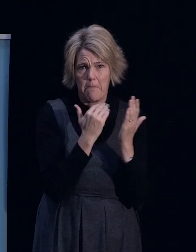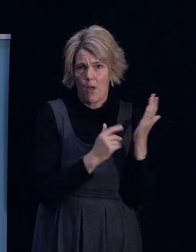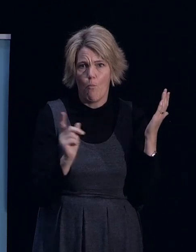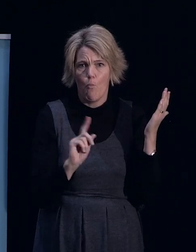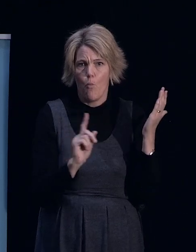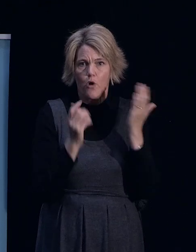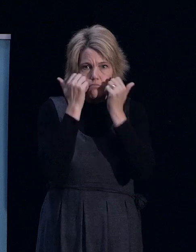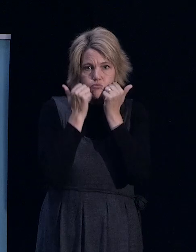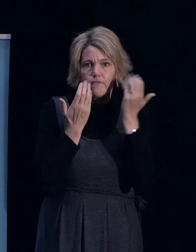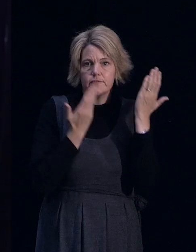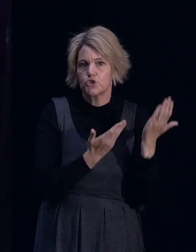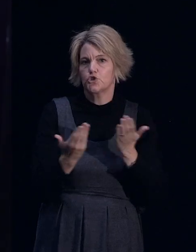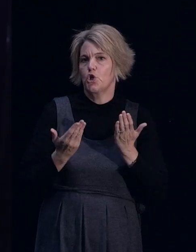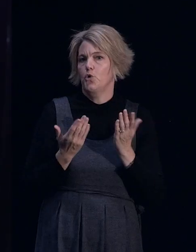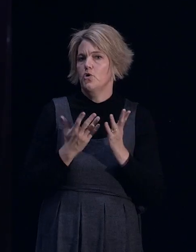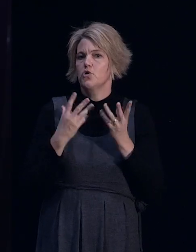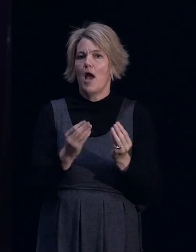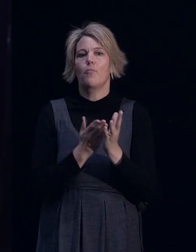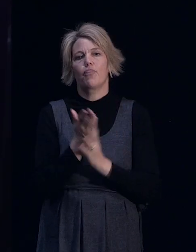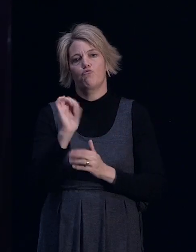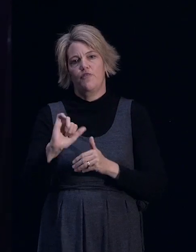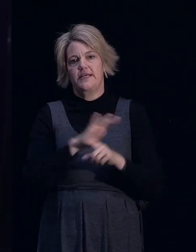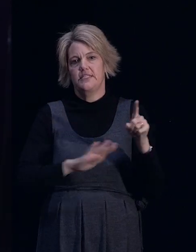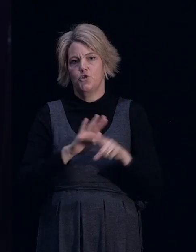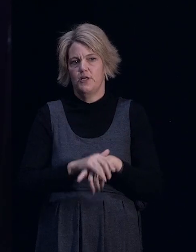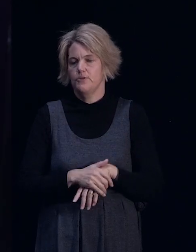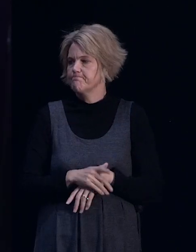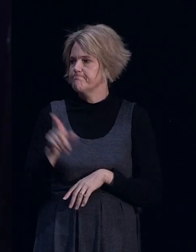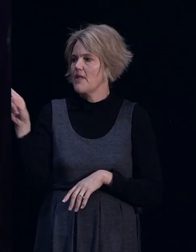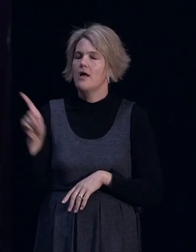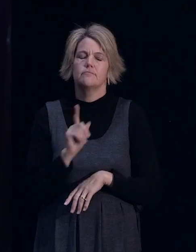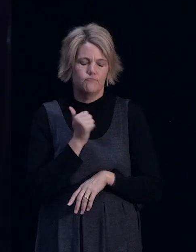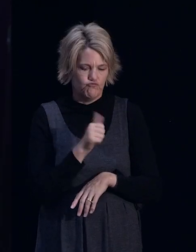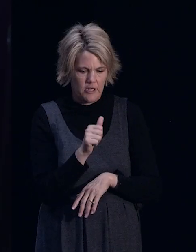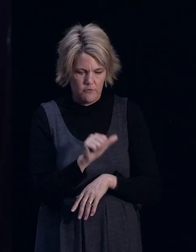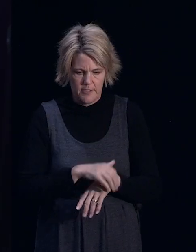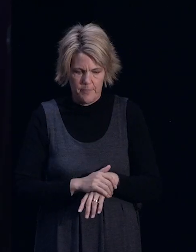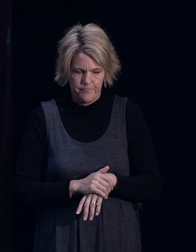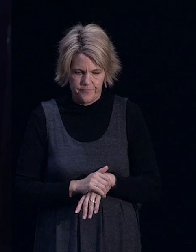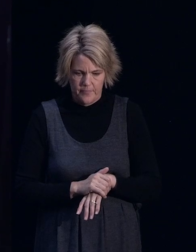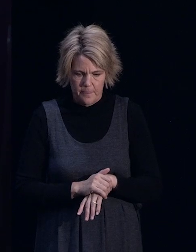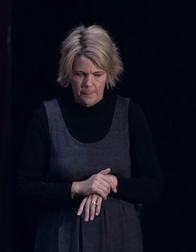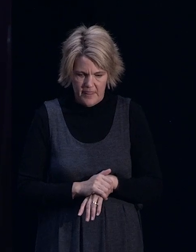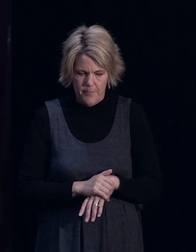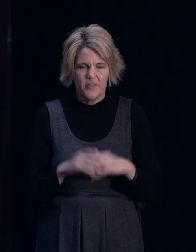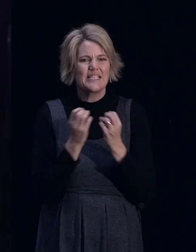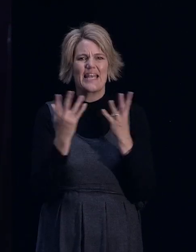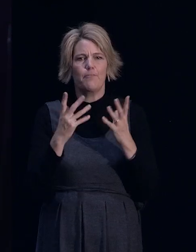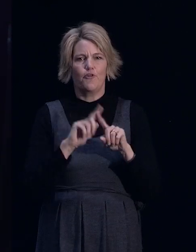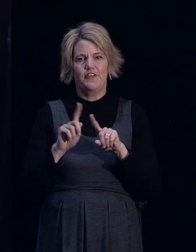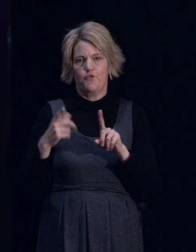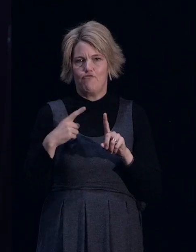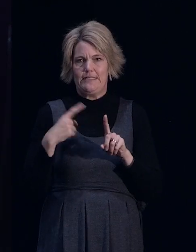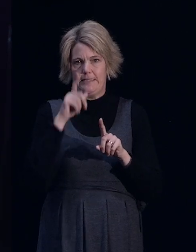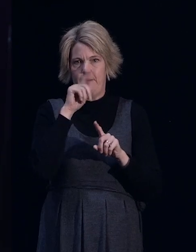to help you work through their situation? Sure. Well, there's a number of catalysts that may bring someone in to need to speak to the bank,